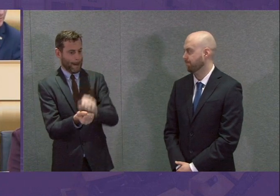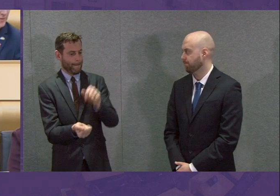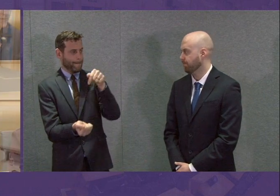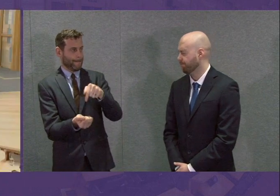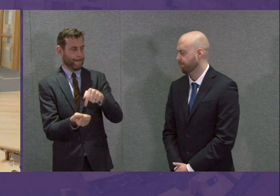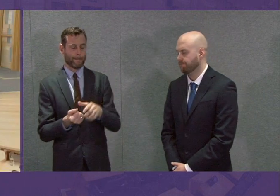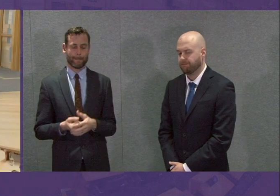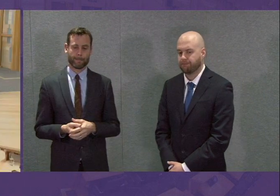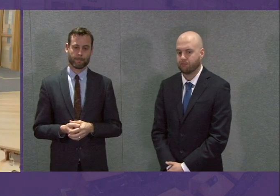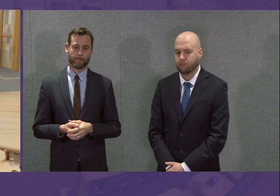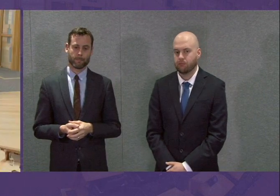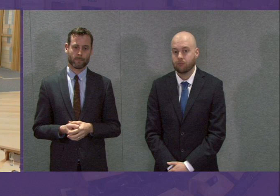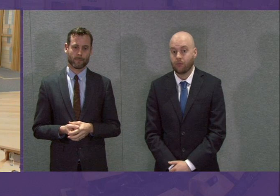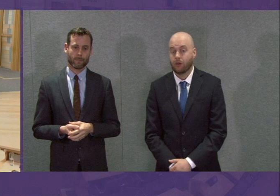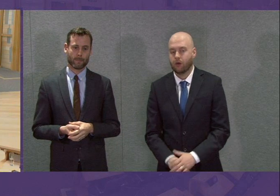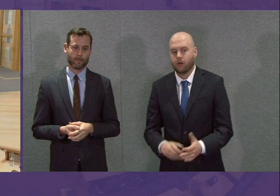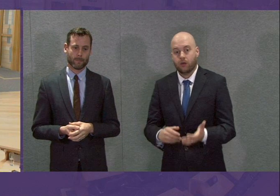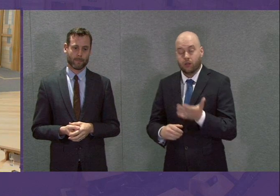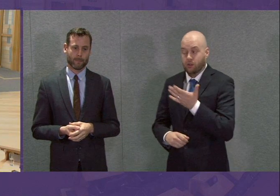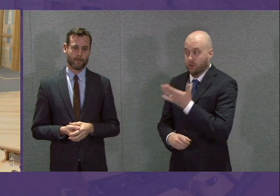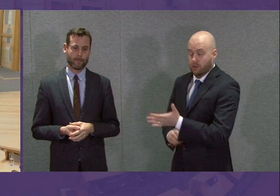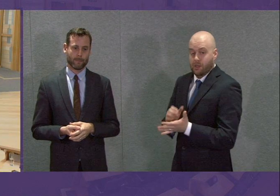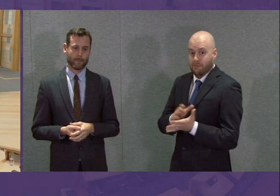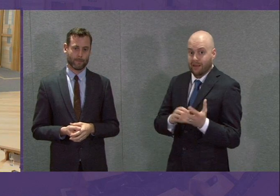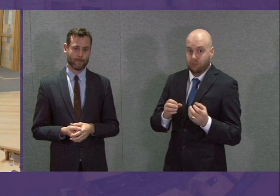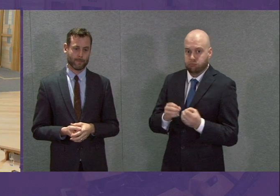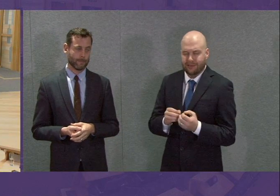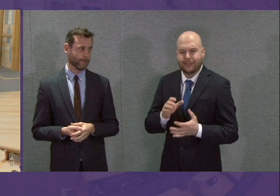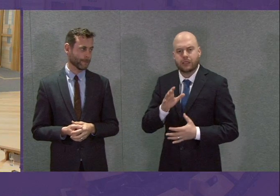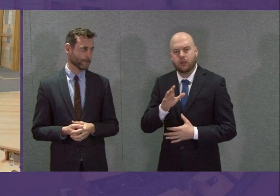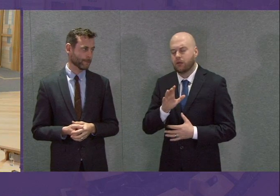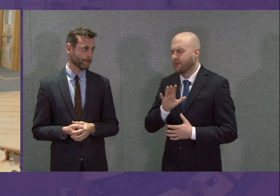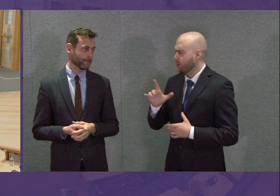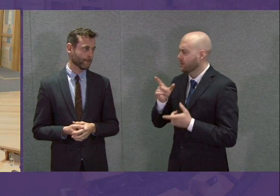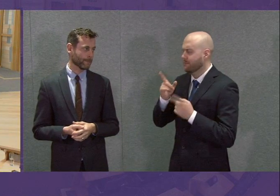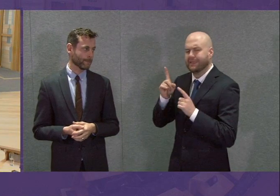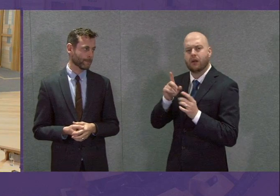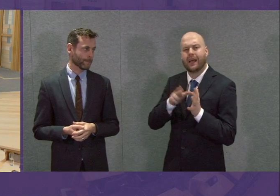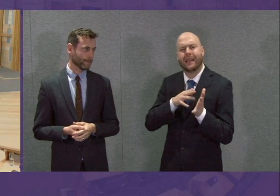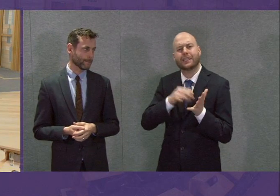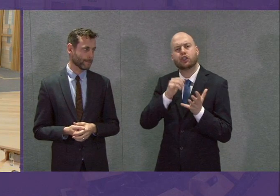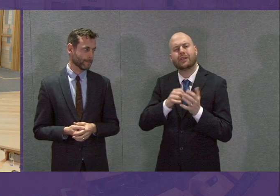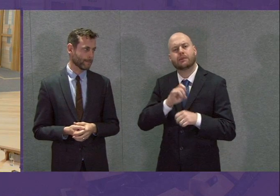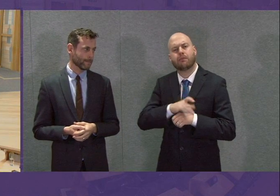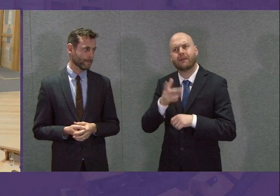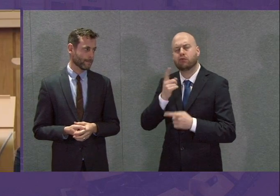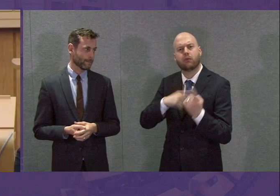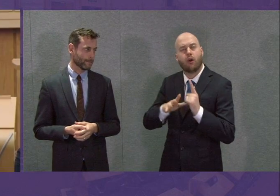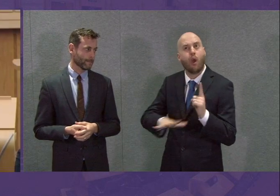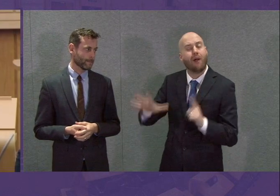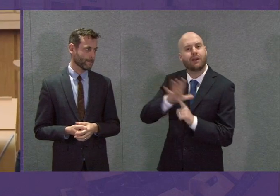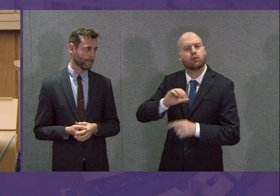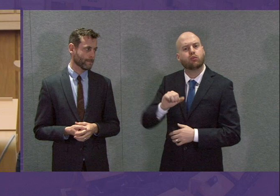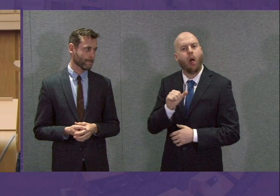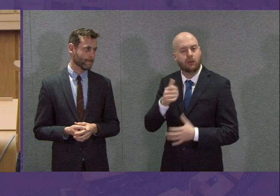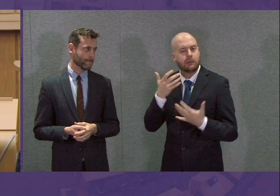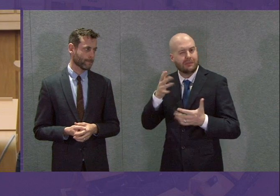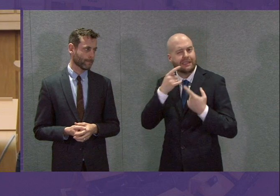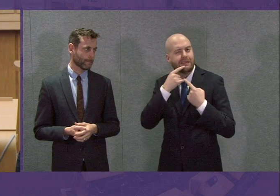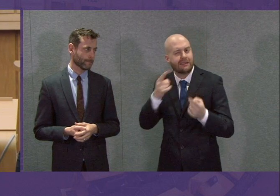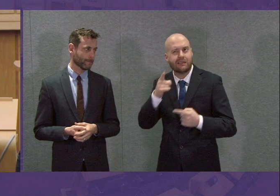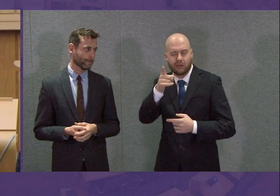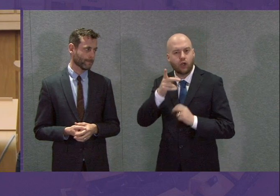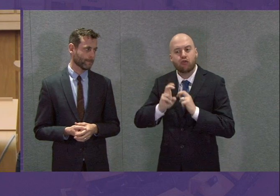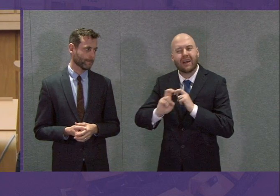Miles Briggs, please follow by John Mason. First Minister, NHS professionals across Scotland are rightly being told to limit their use of public transport. A number of nurses have